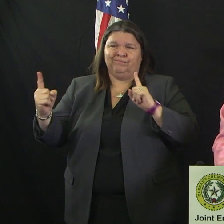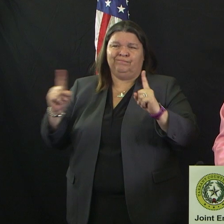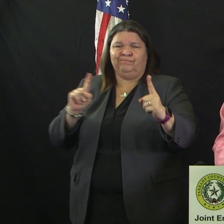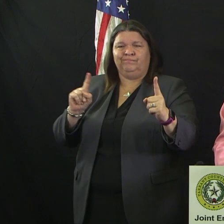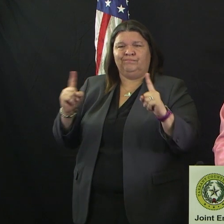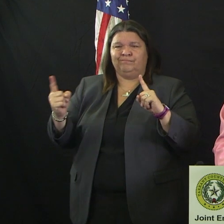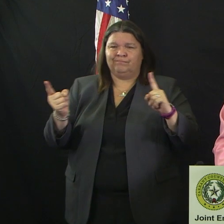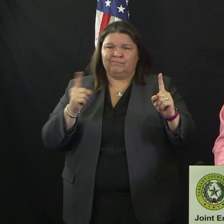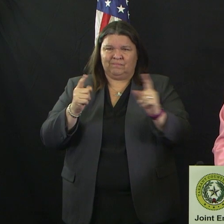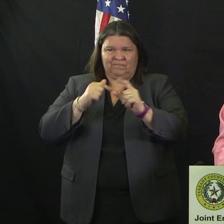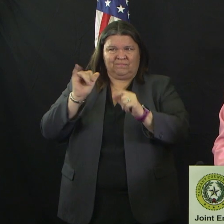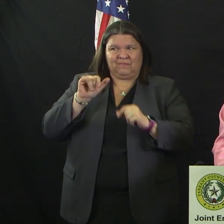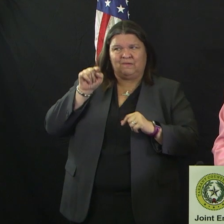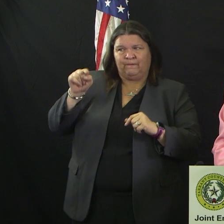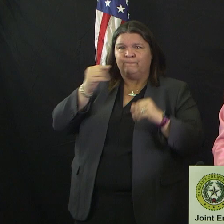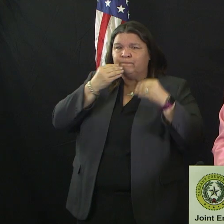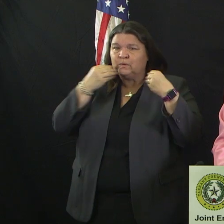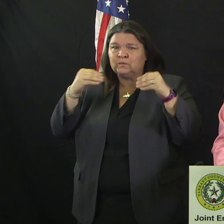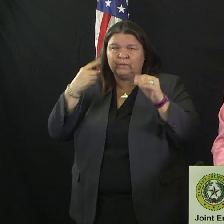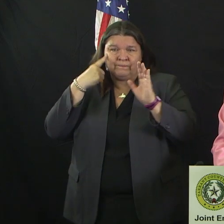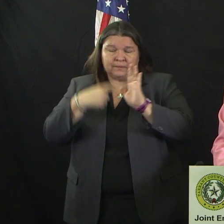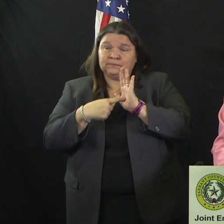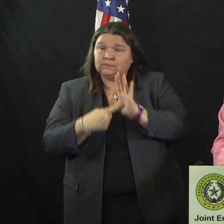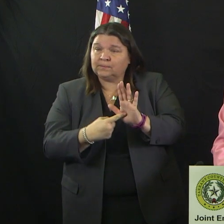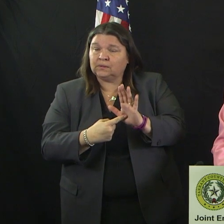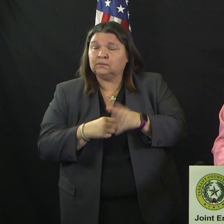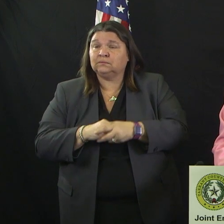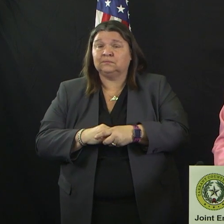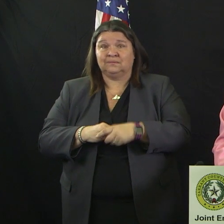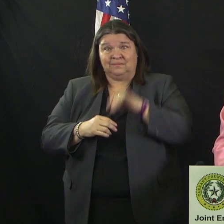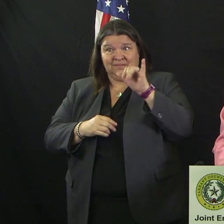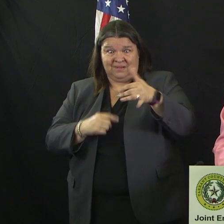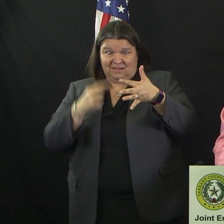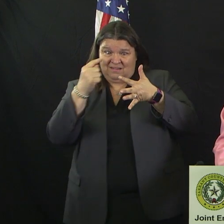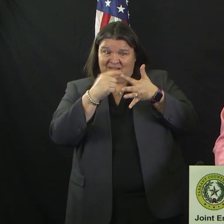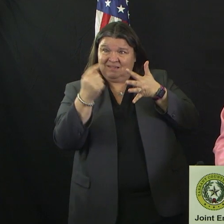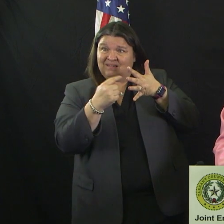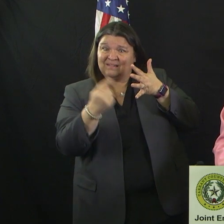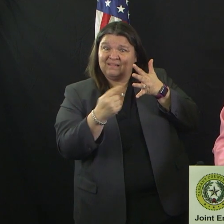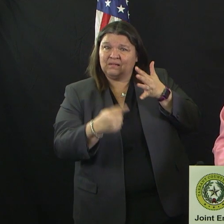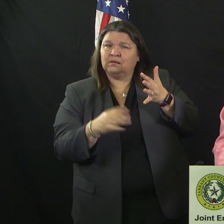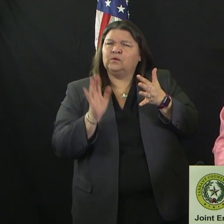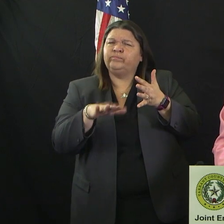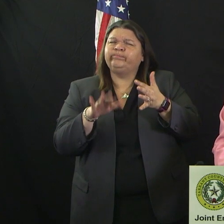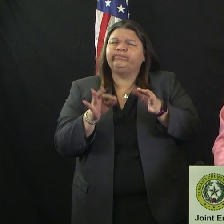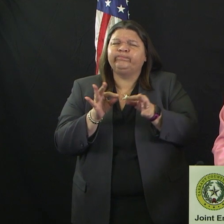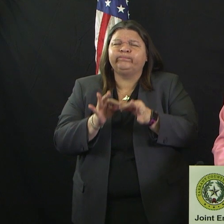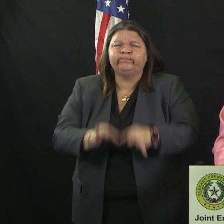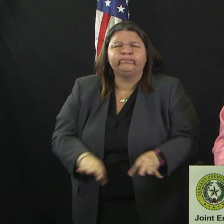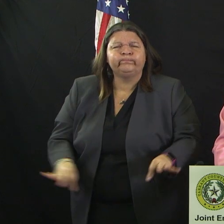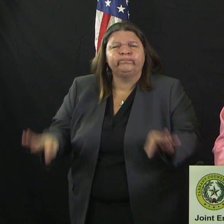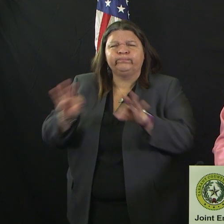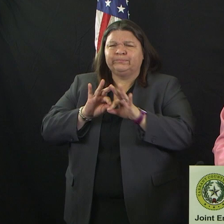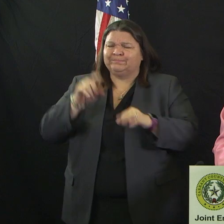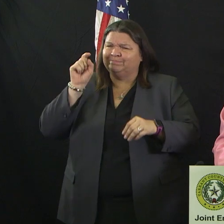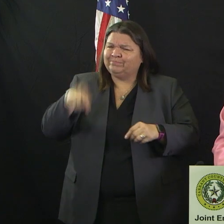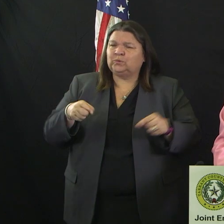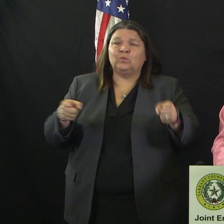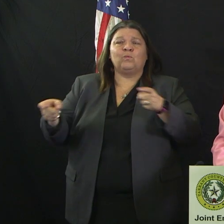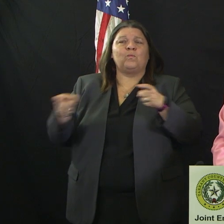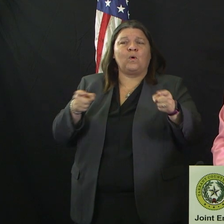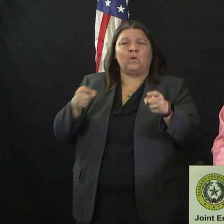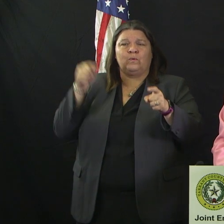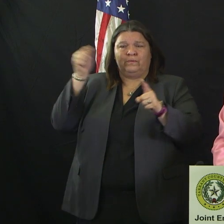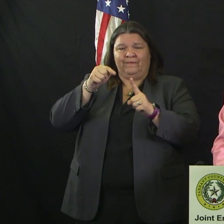These steps are critical as all of us move to keep this virus in control and to flatten the curve.